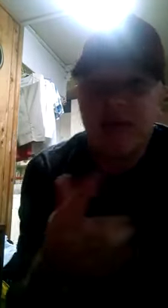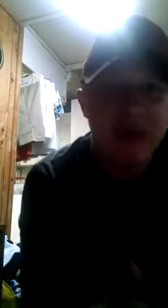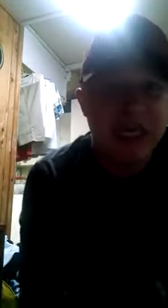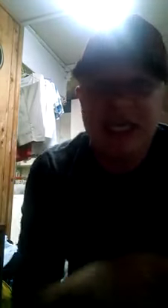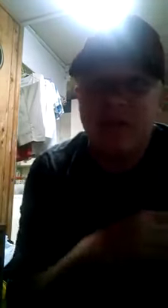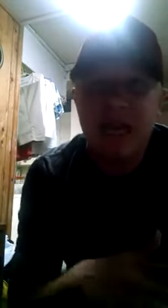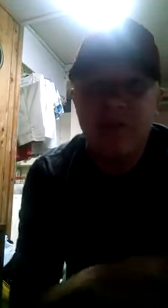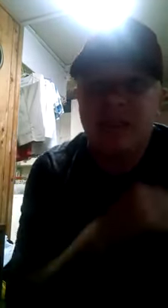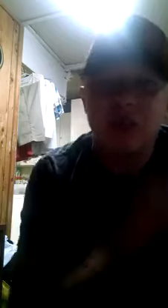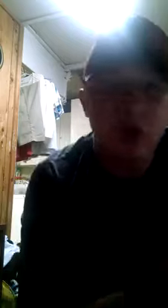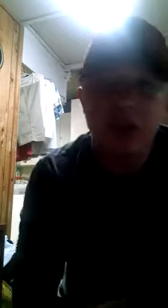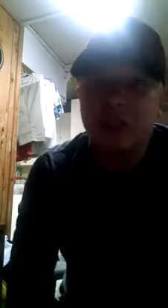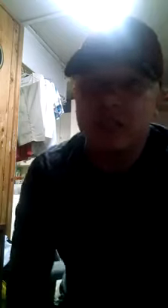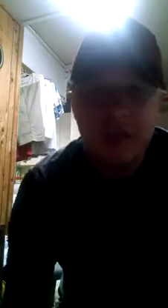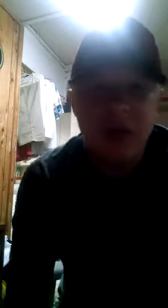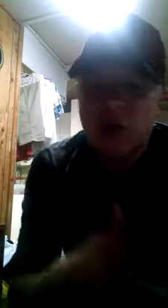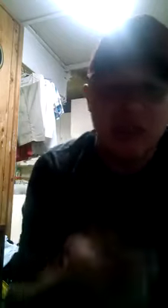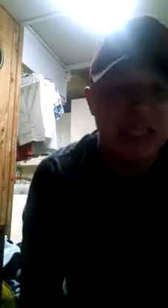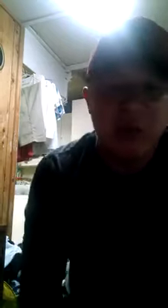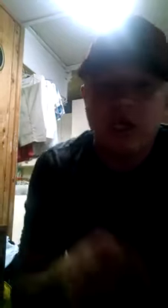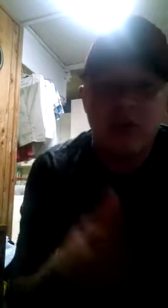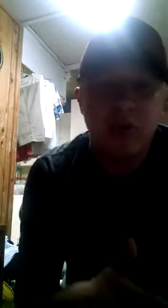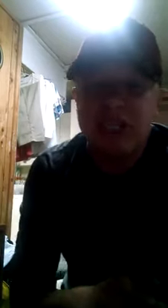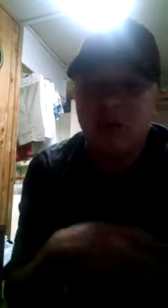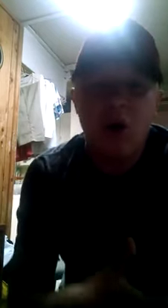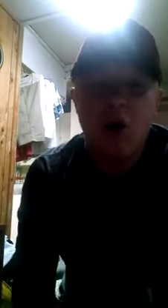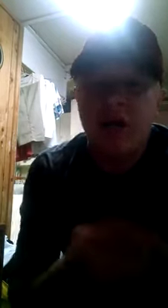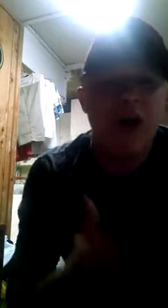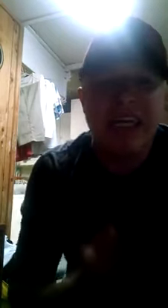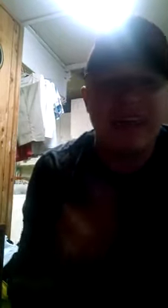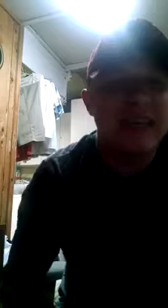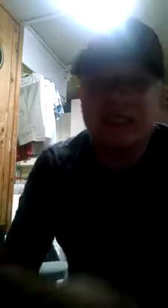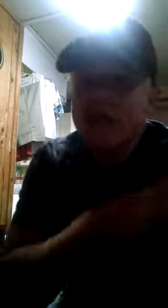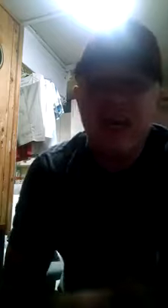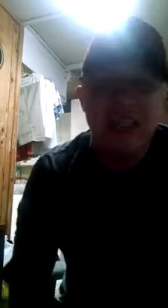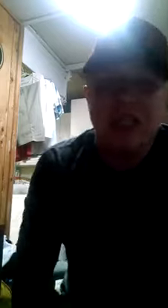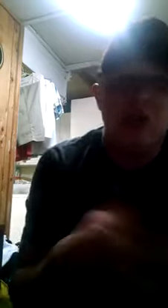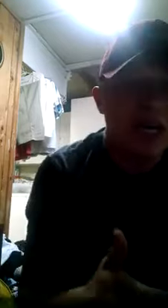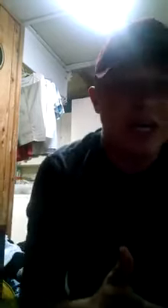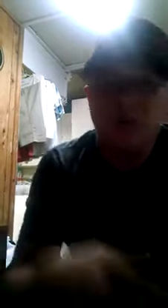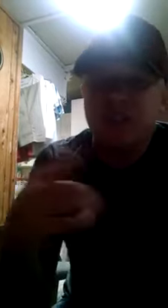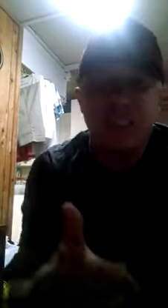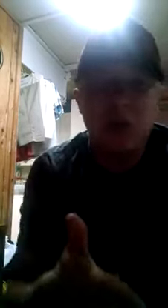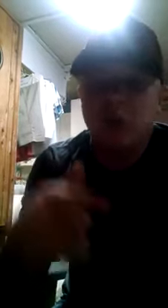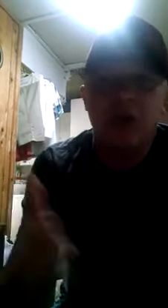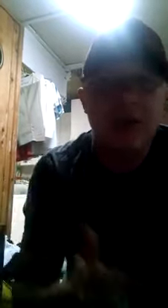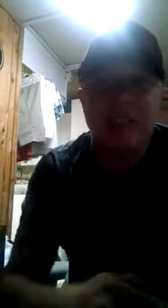my family had to make, man, so darn expensive When you're dealing with a broke-down car and riding this mess You can't help to tear when Grains